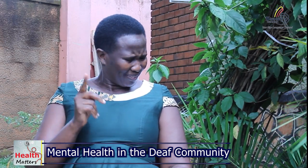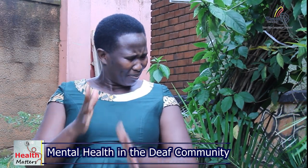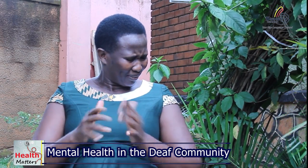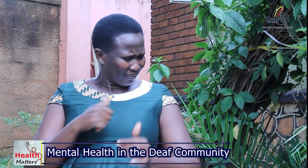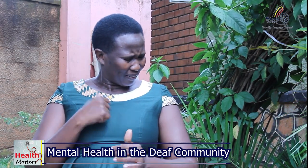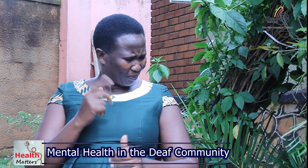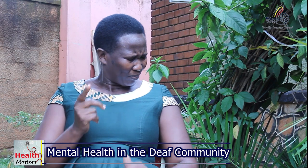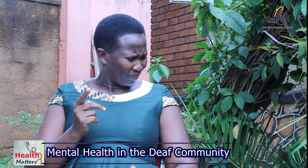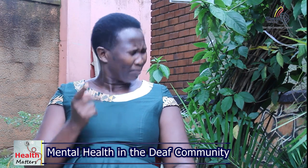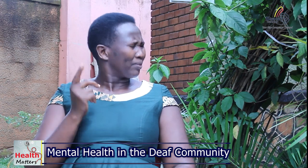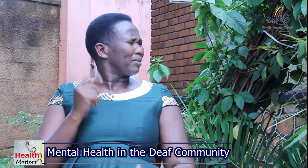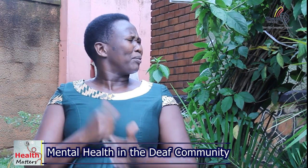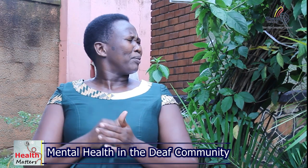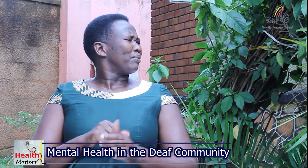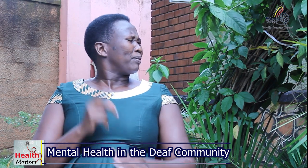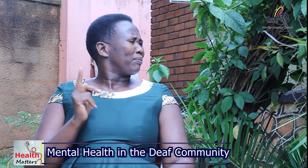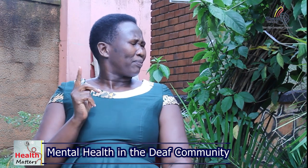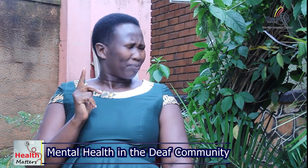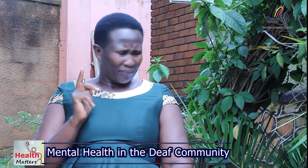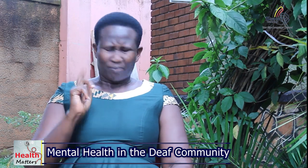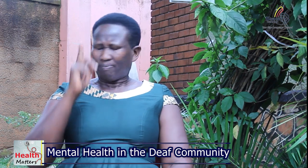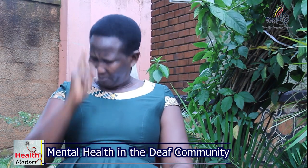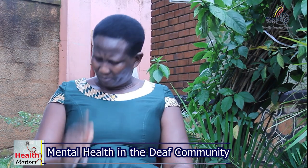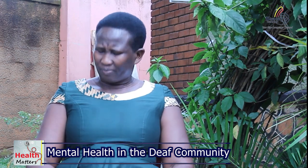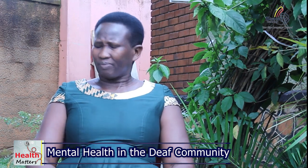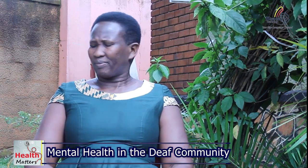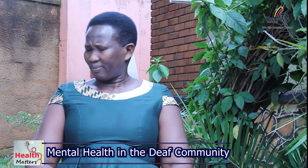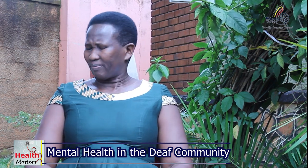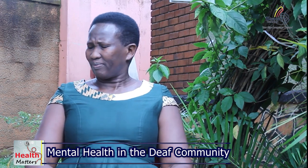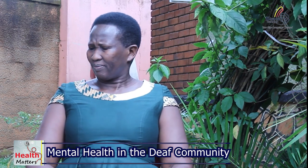moving yeah come on ah there's a problem that one